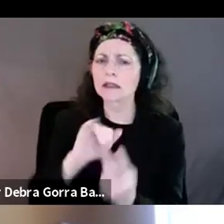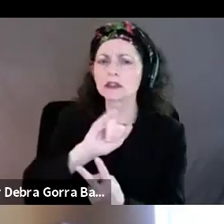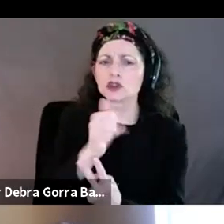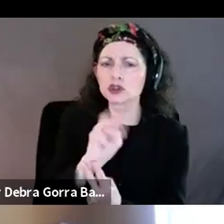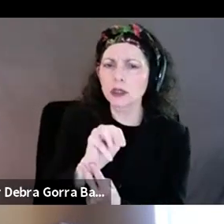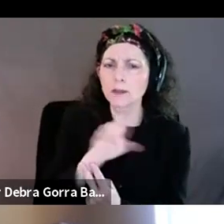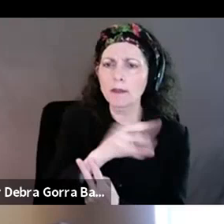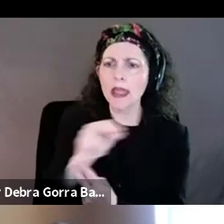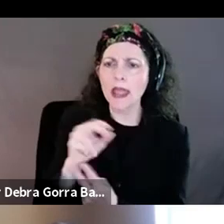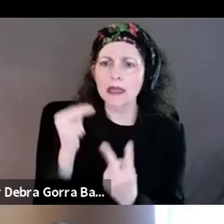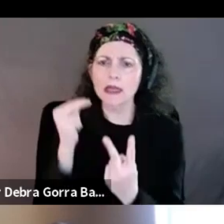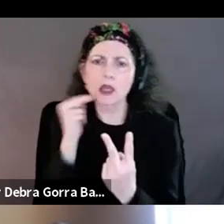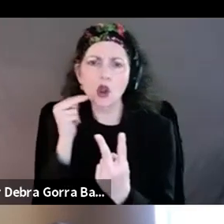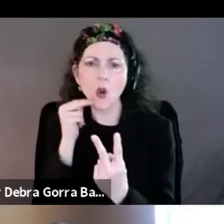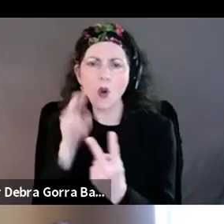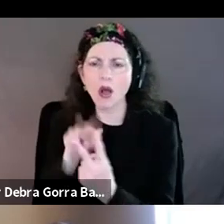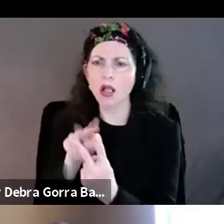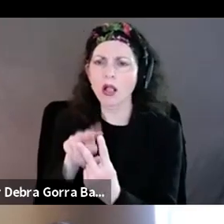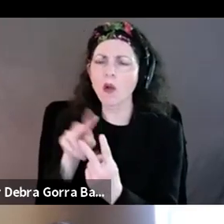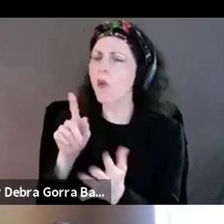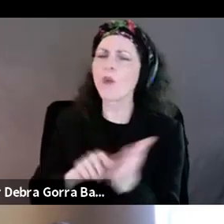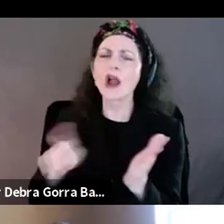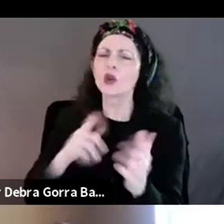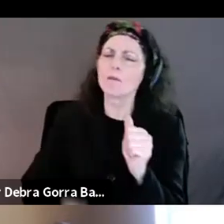proud about what crip camp has achieved?